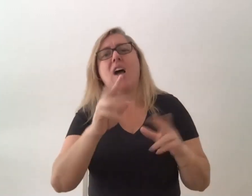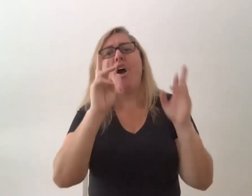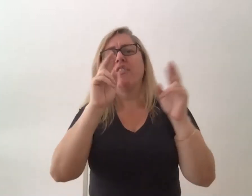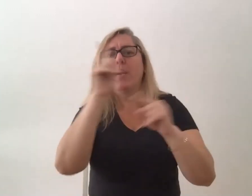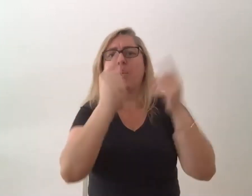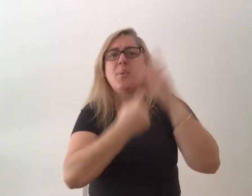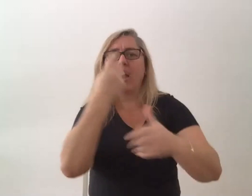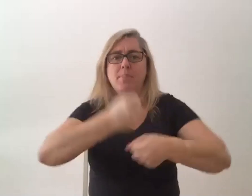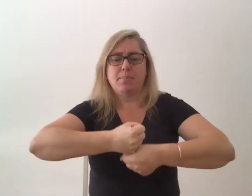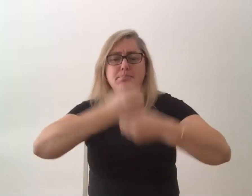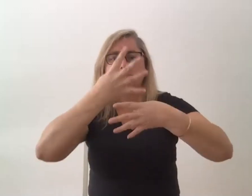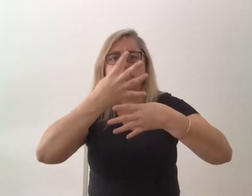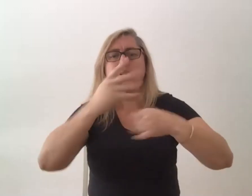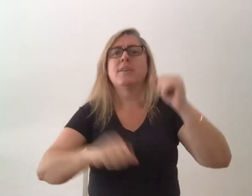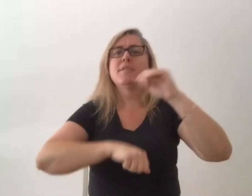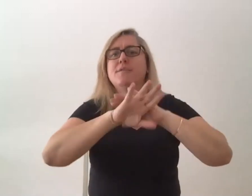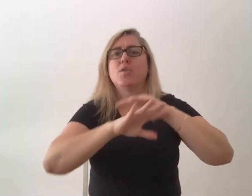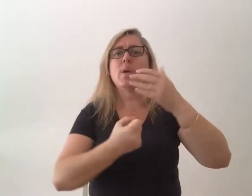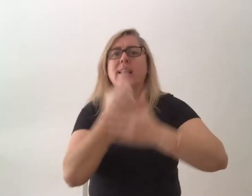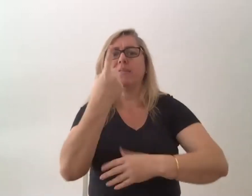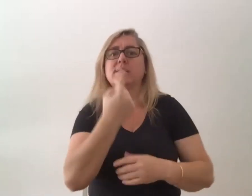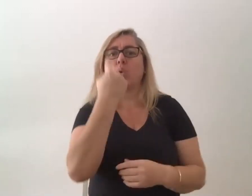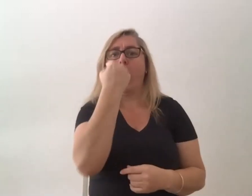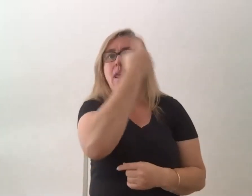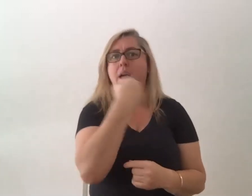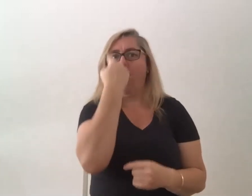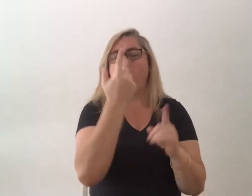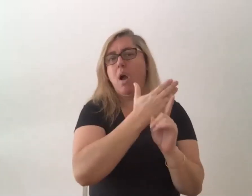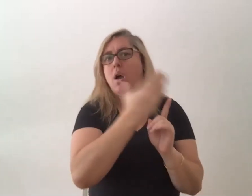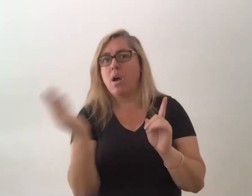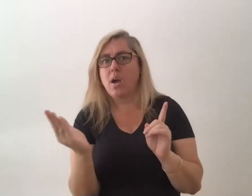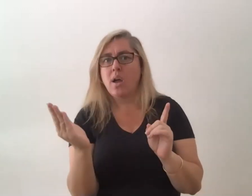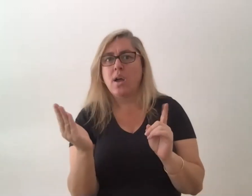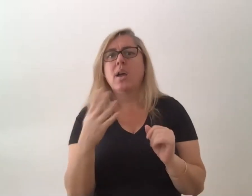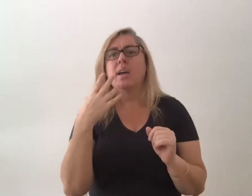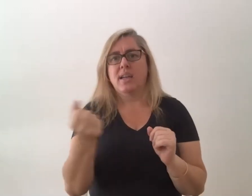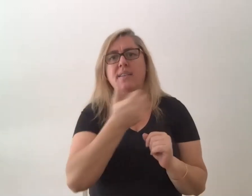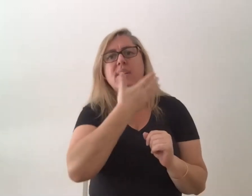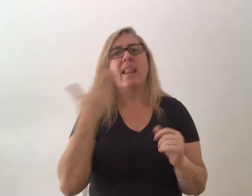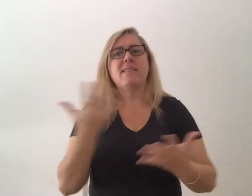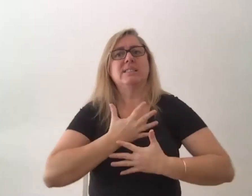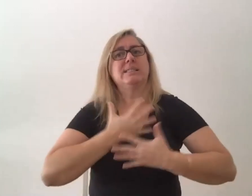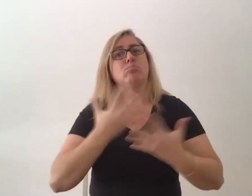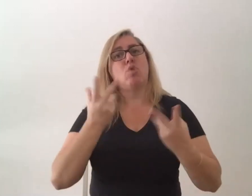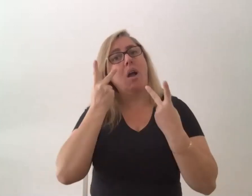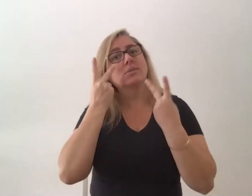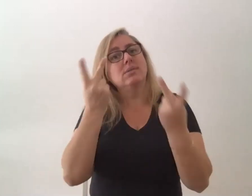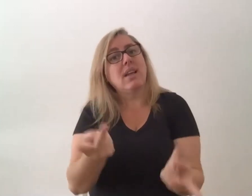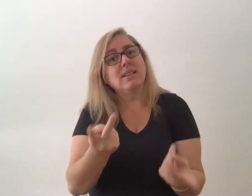event from start to finish and it goes for an hour and there's quite a lovely surprise guest that says hello about halfway